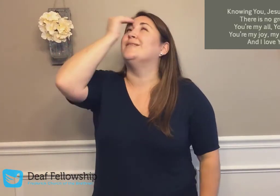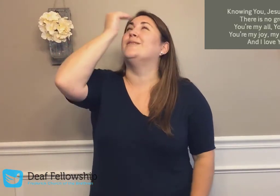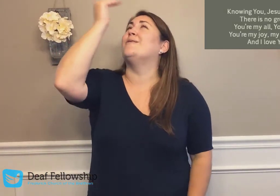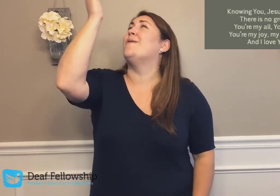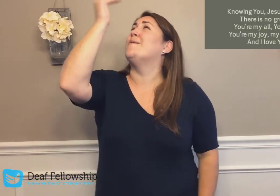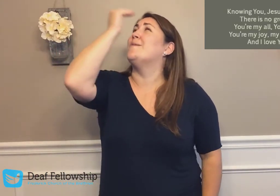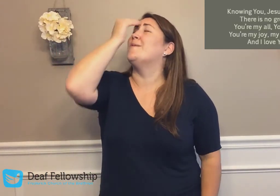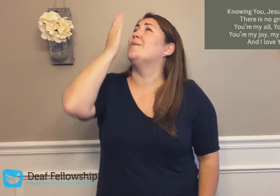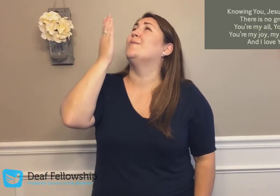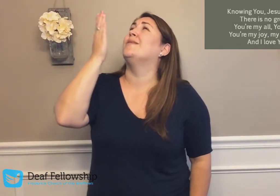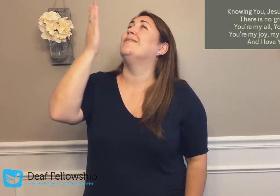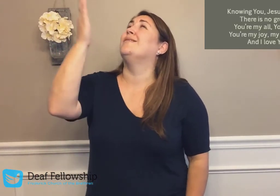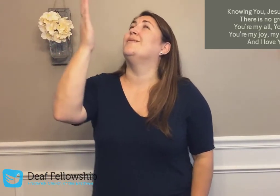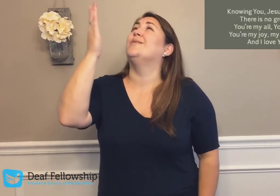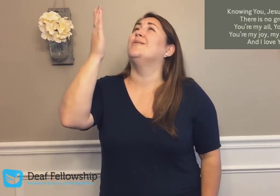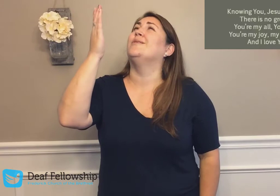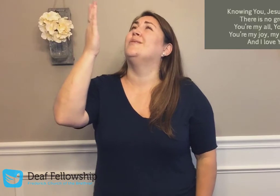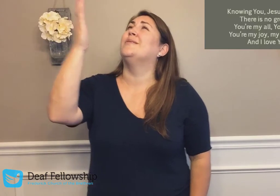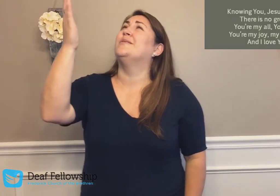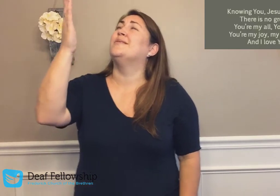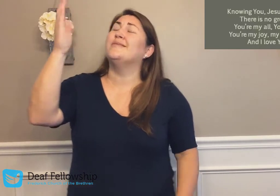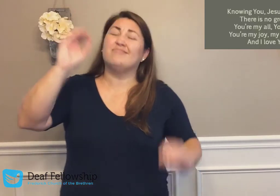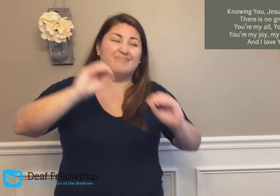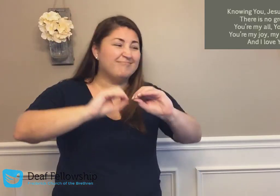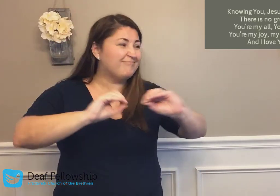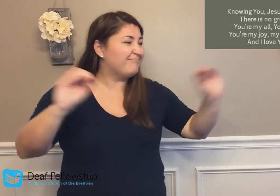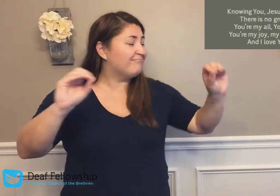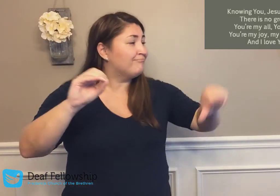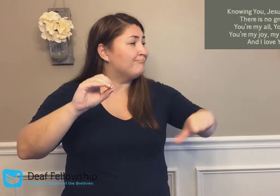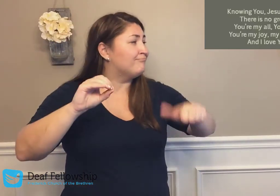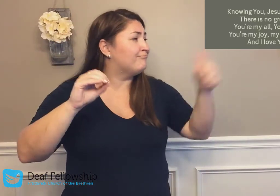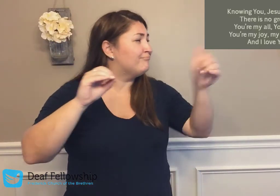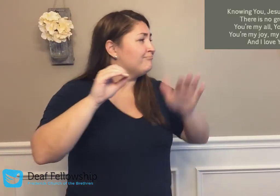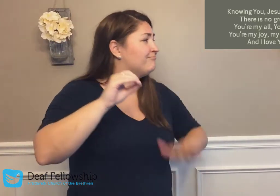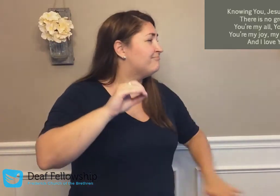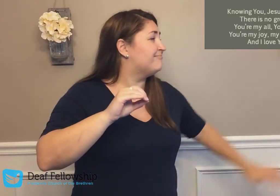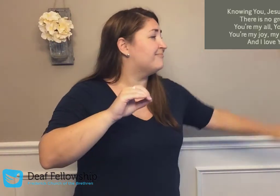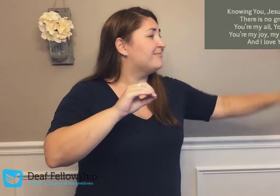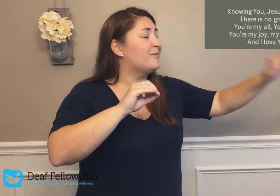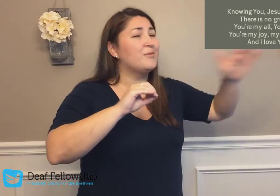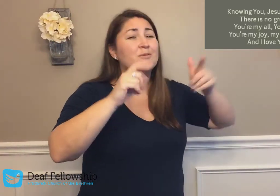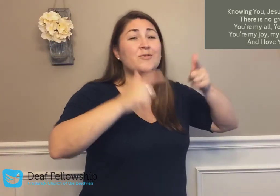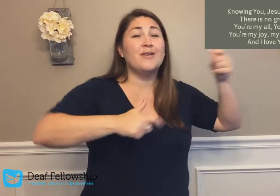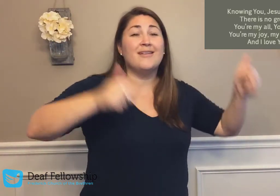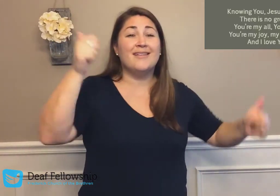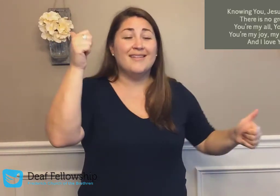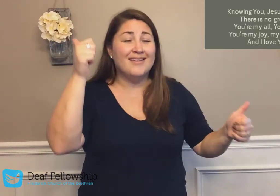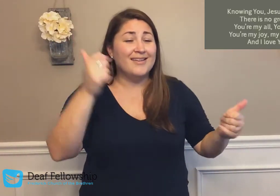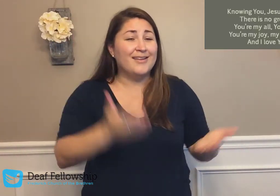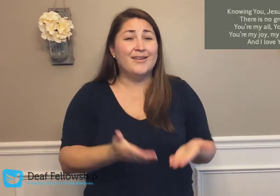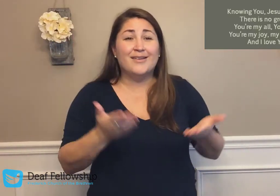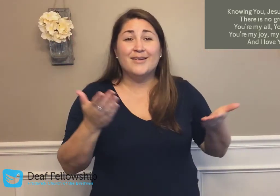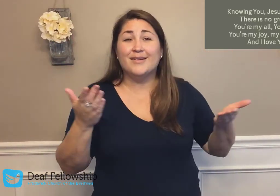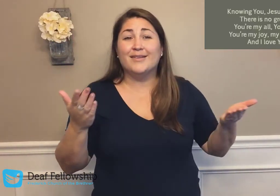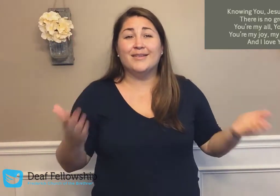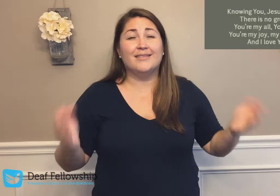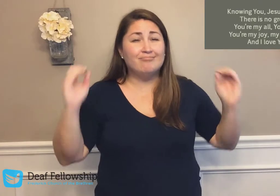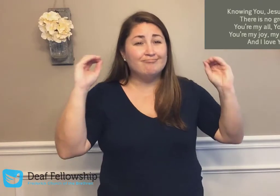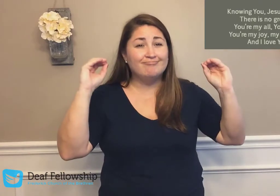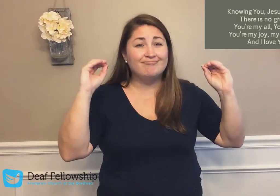Knowing You, there is no greater thing